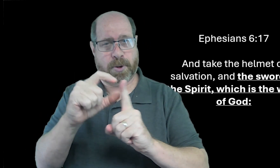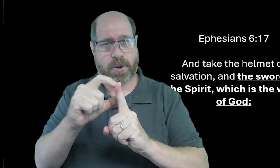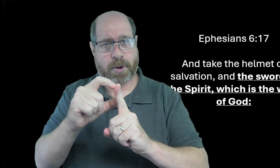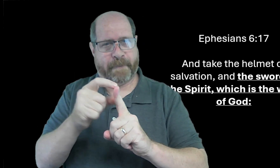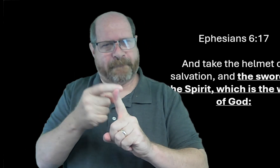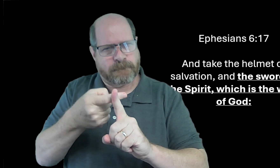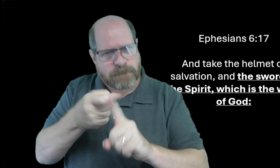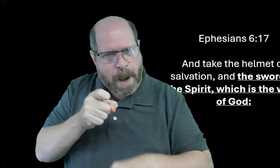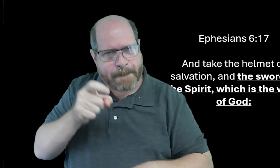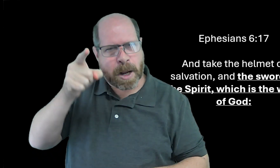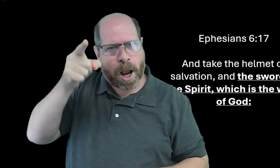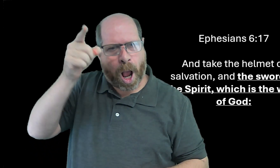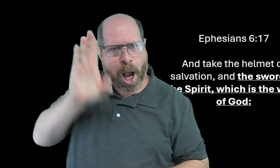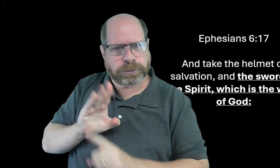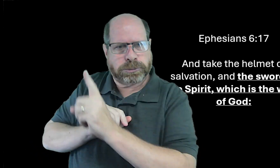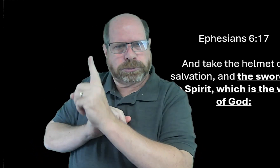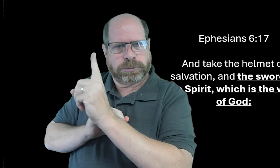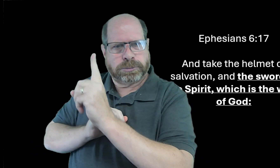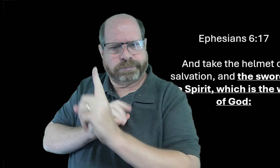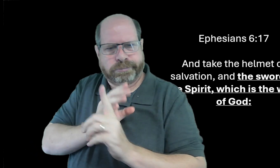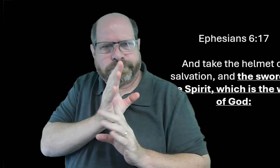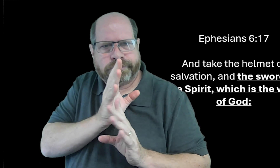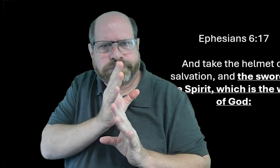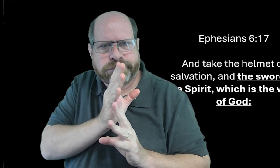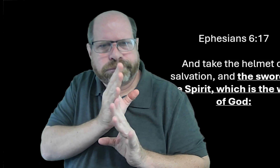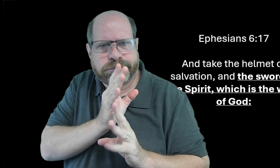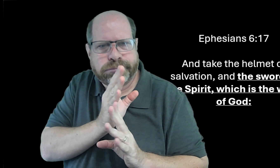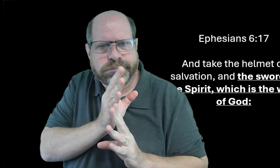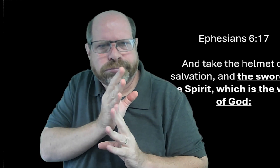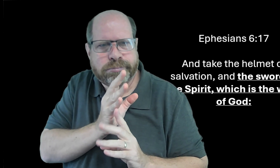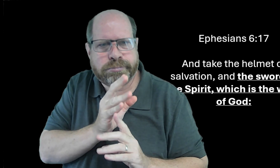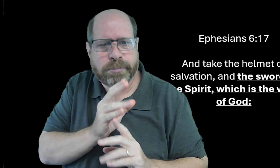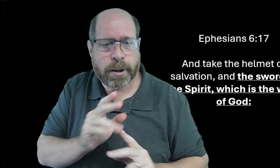god's word is from him he spoke it